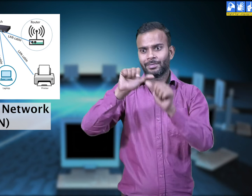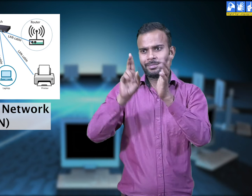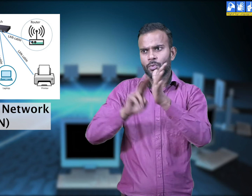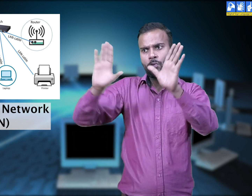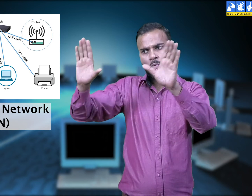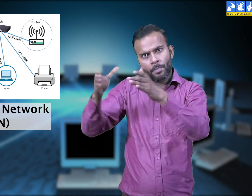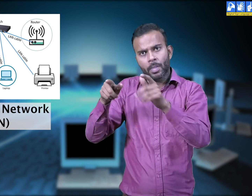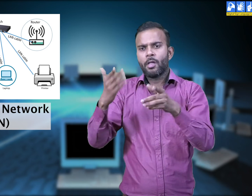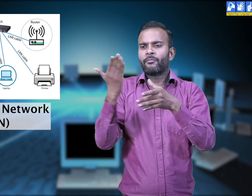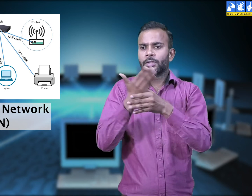LEN. LEN. LEN.